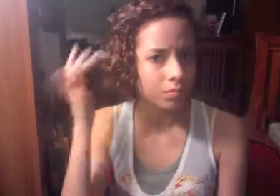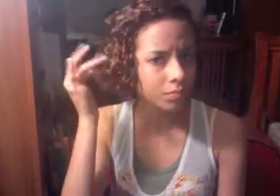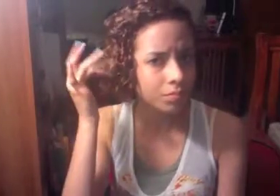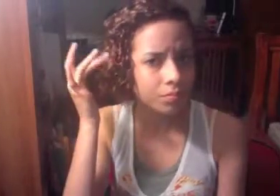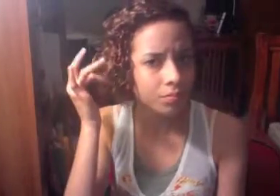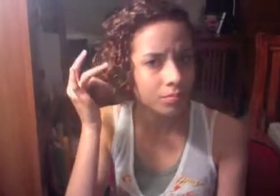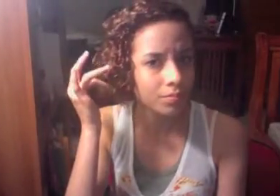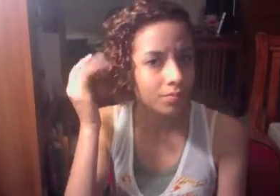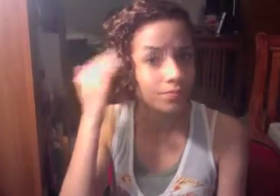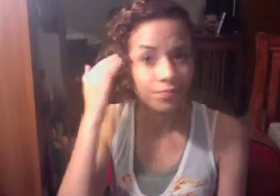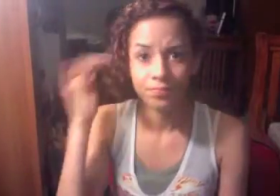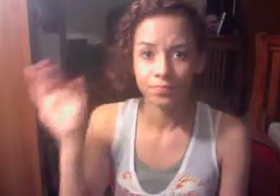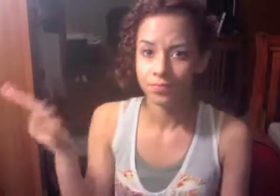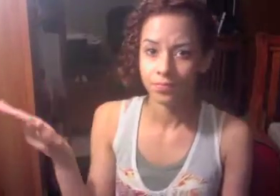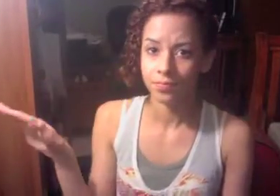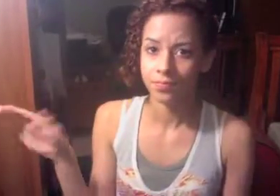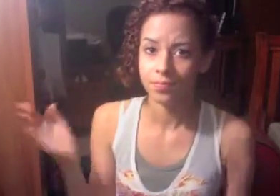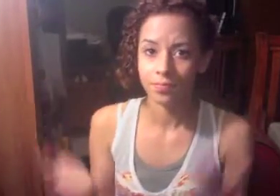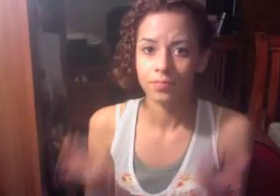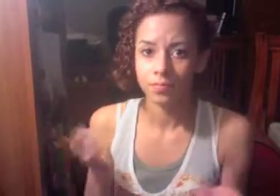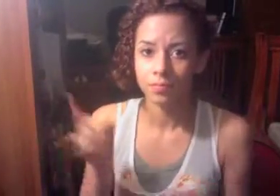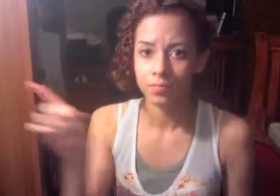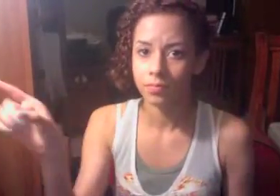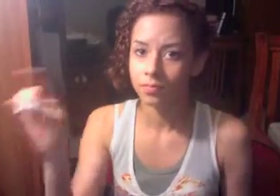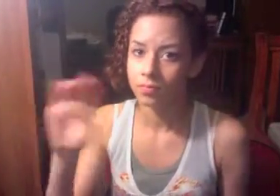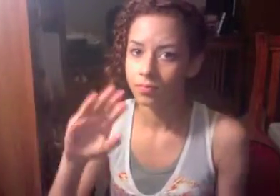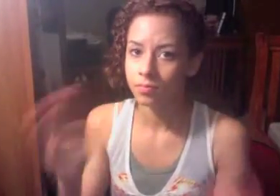Why? I don't know. Maybe she'll die.